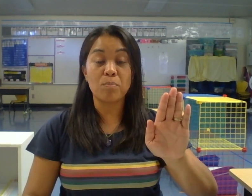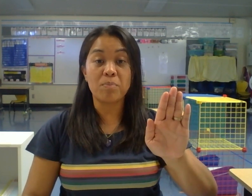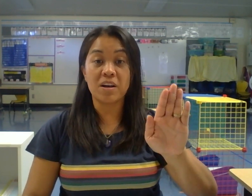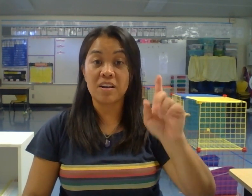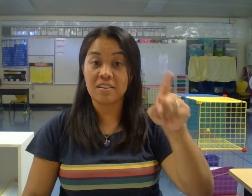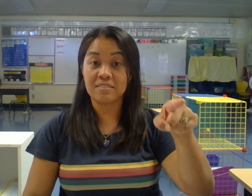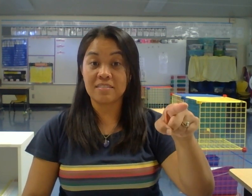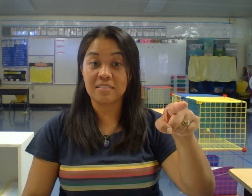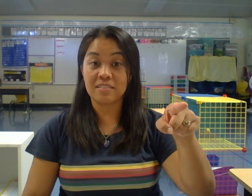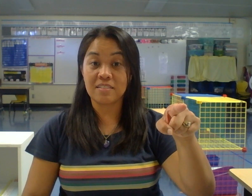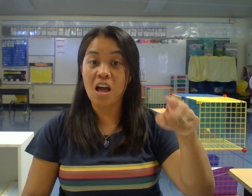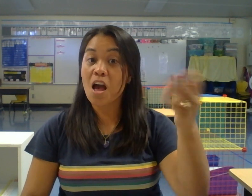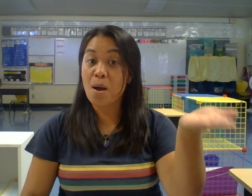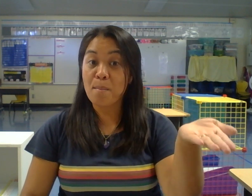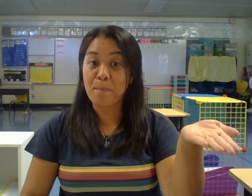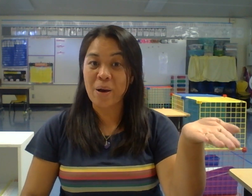Soap. P.